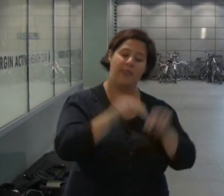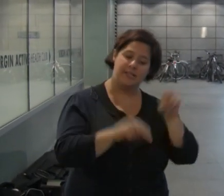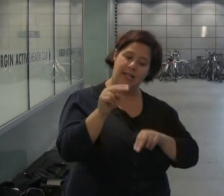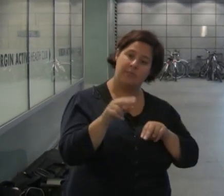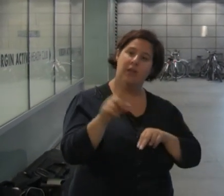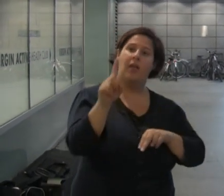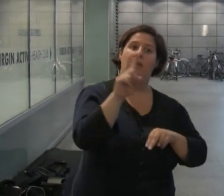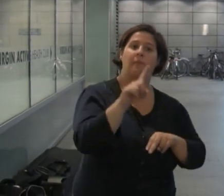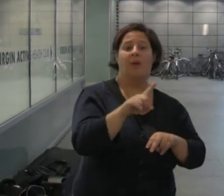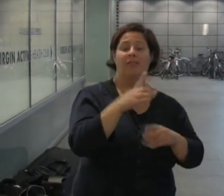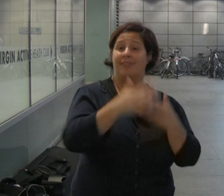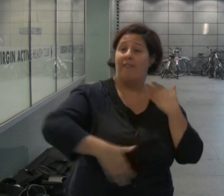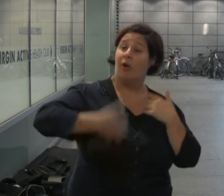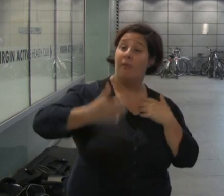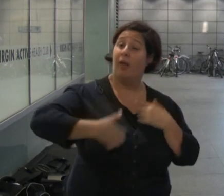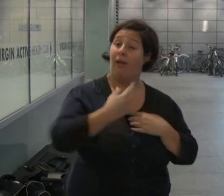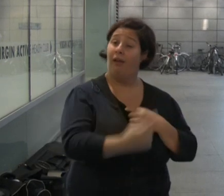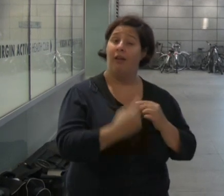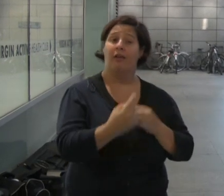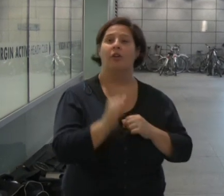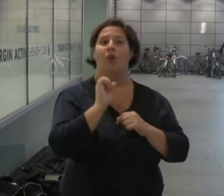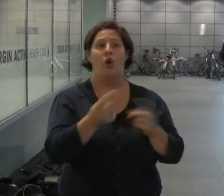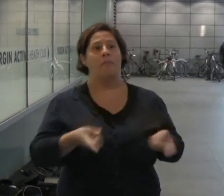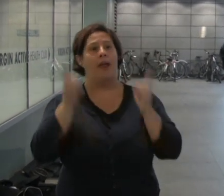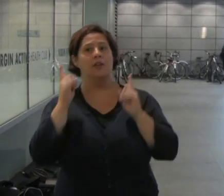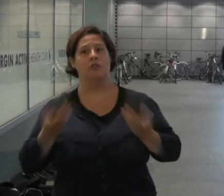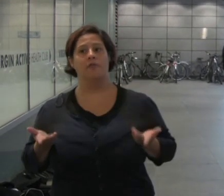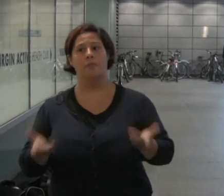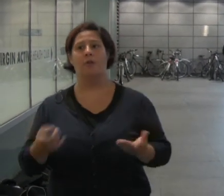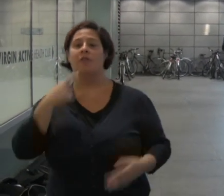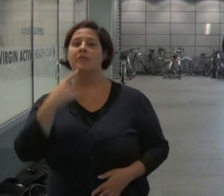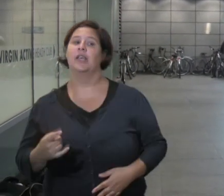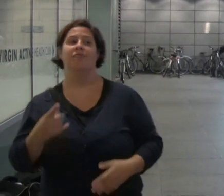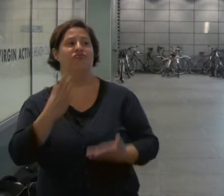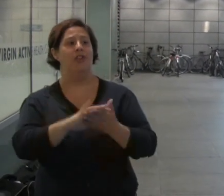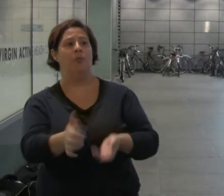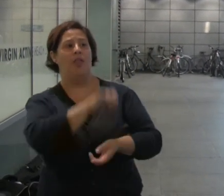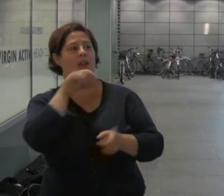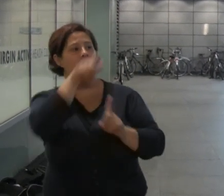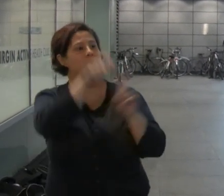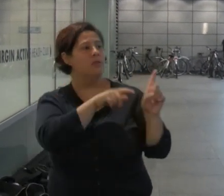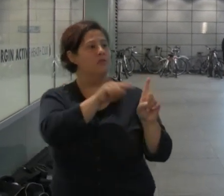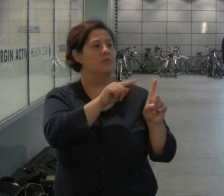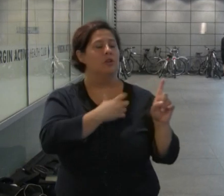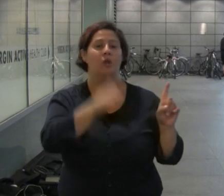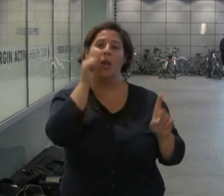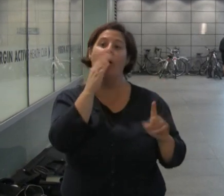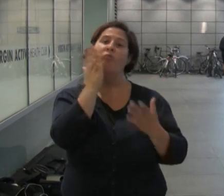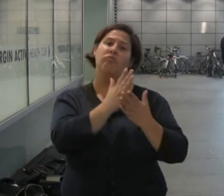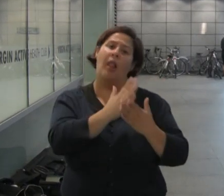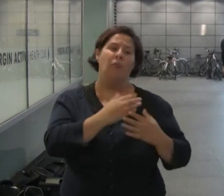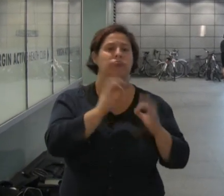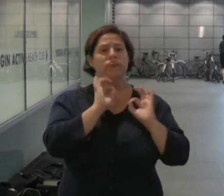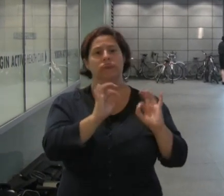but was not one to complain. Her manager from the bakery said she was one of the nicest people I knew and had a heart of